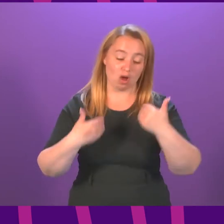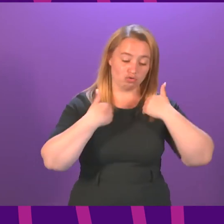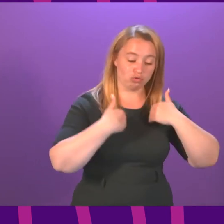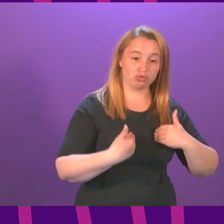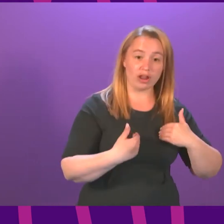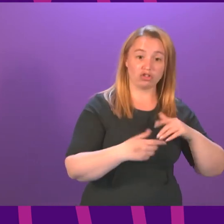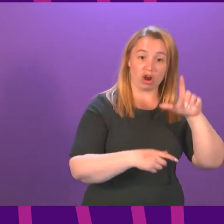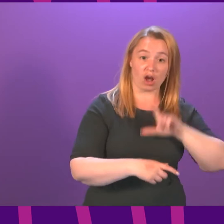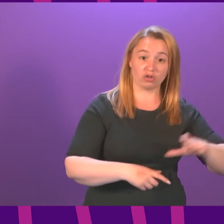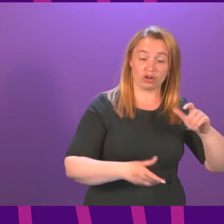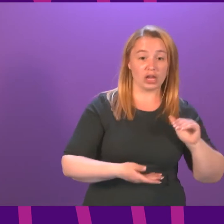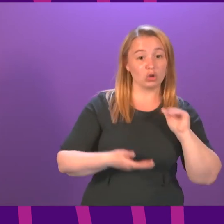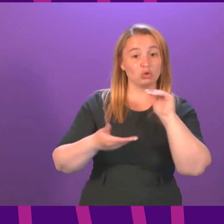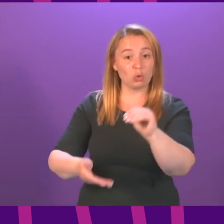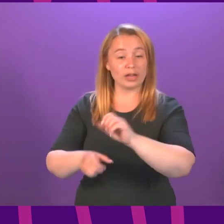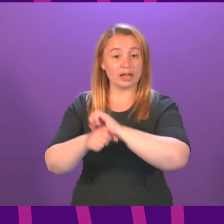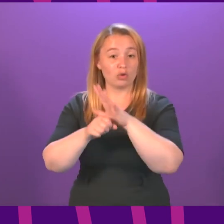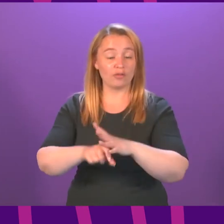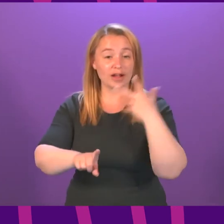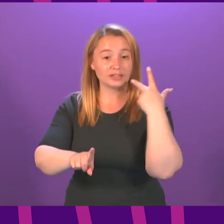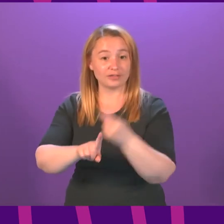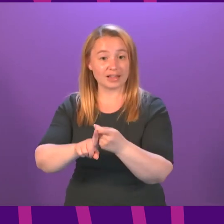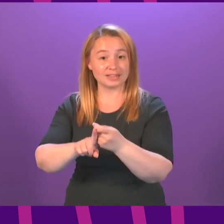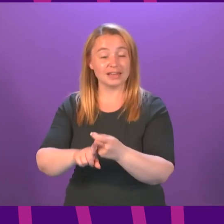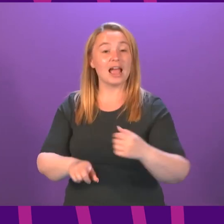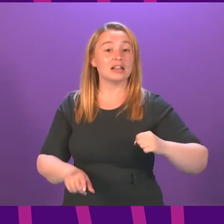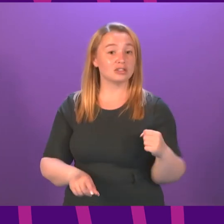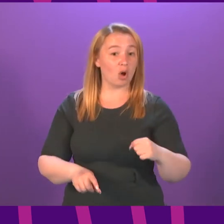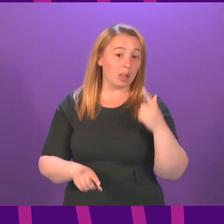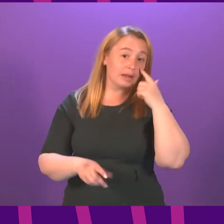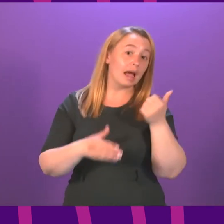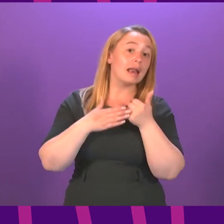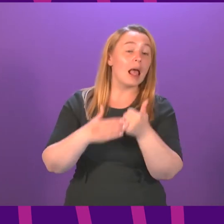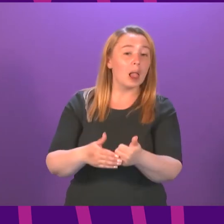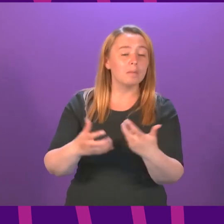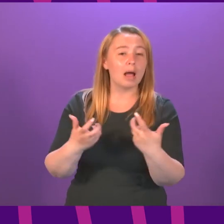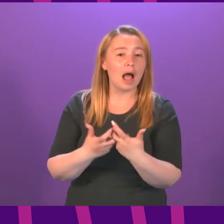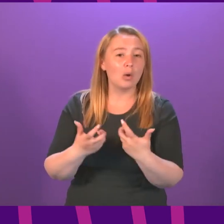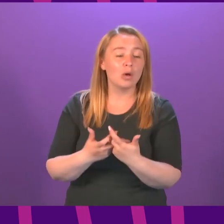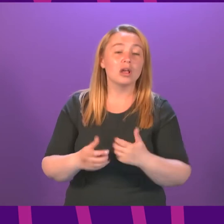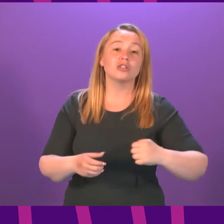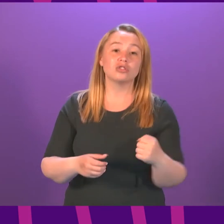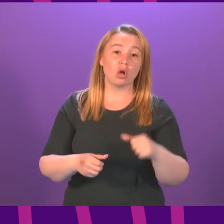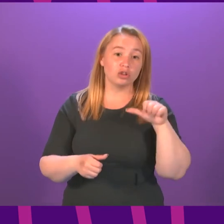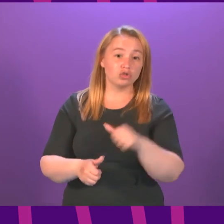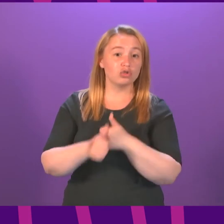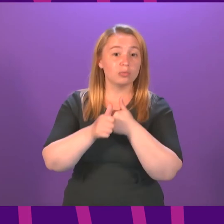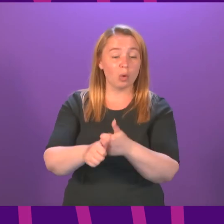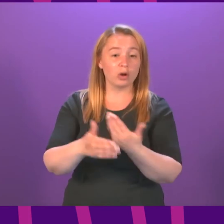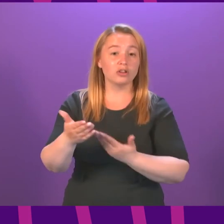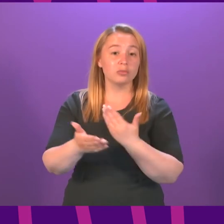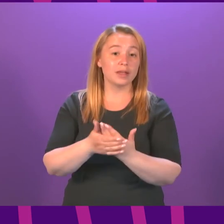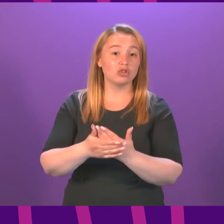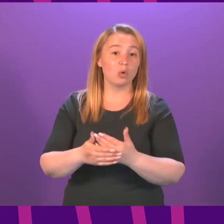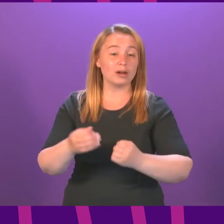developing countries and how can Scotland's voice be added to the call for greater ambition on the global aspects of this pandemic first